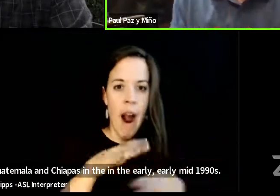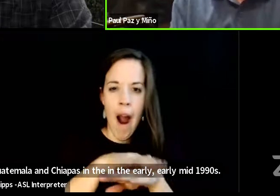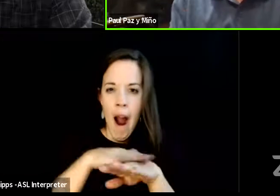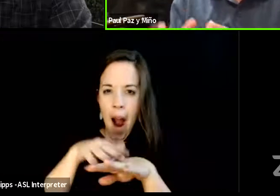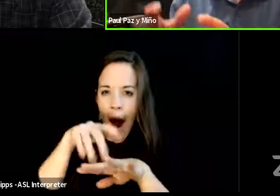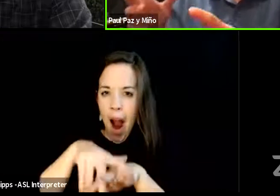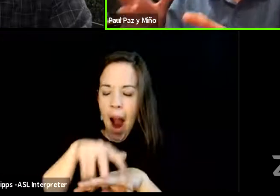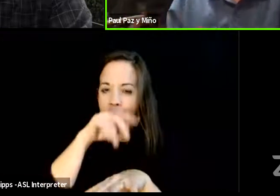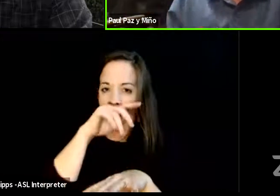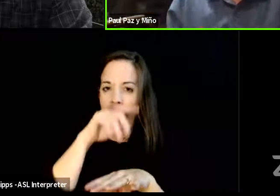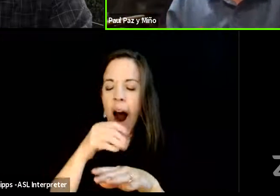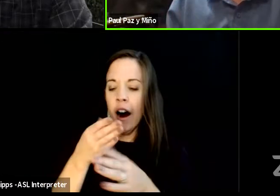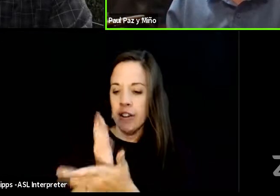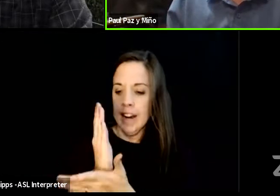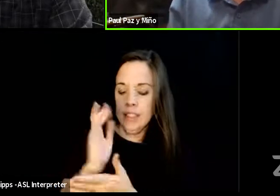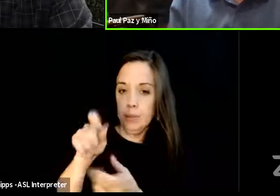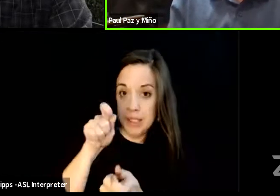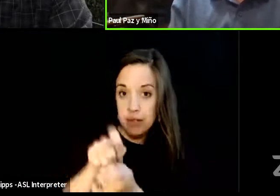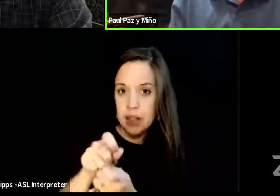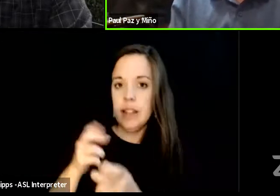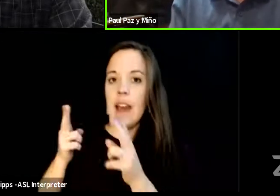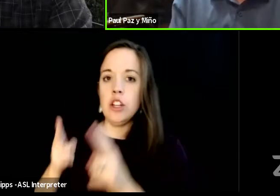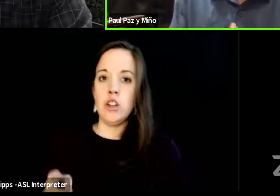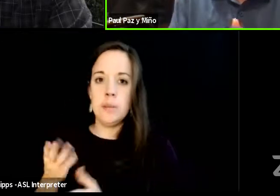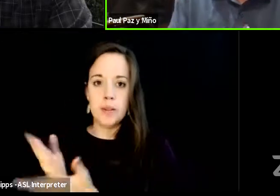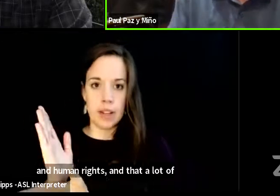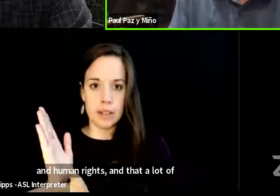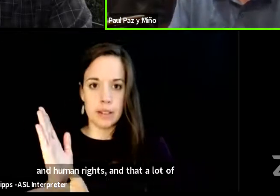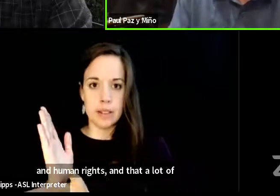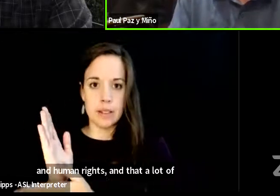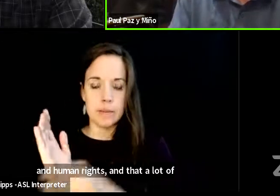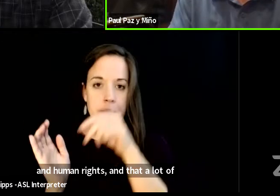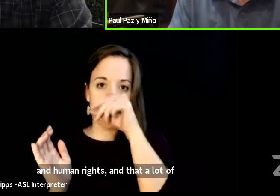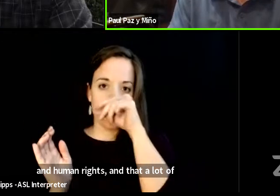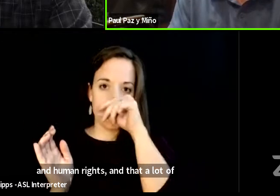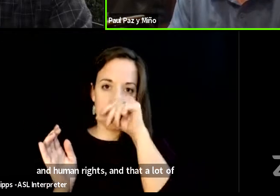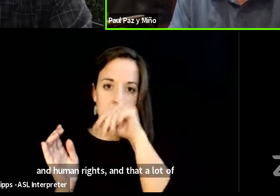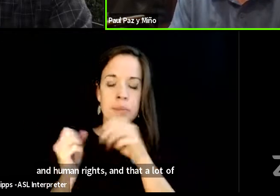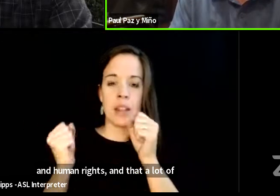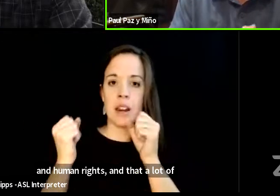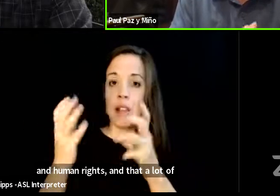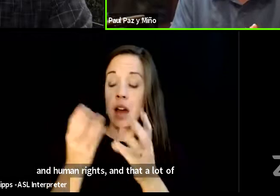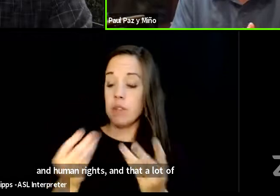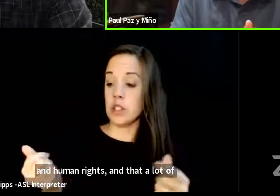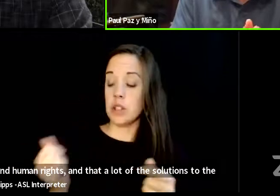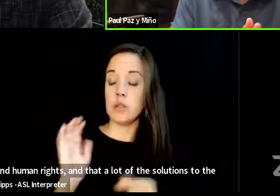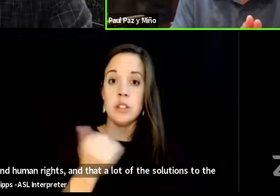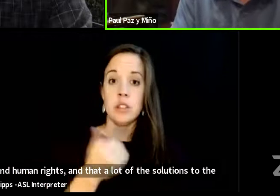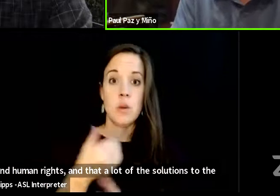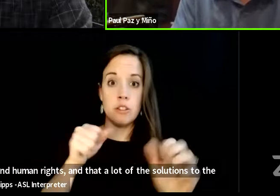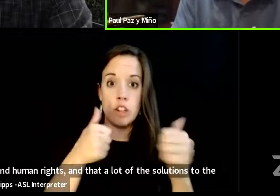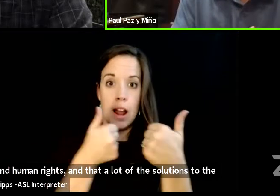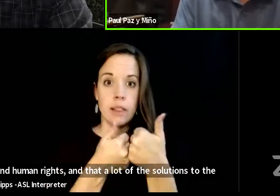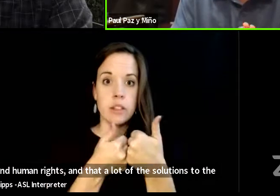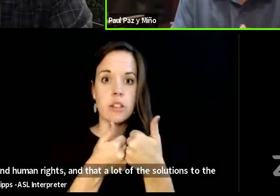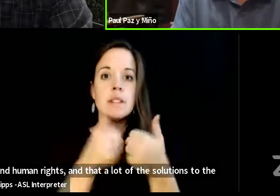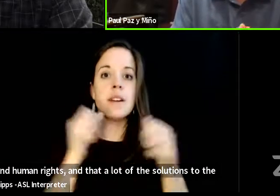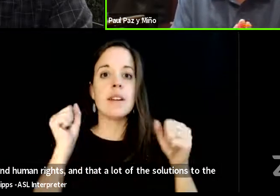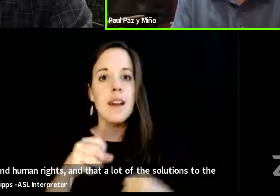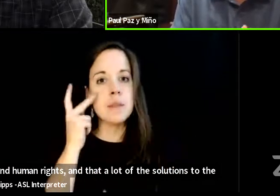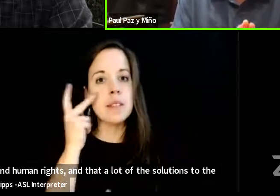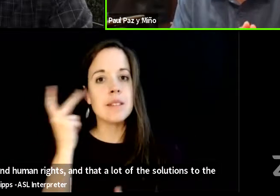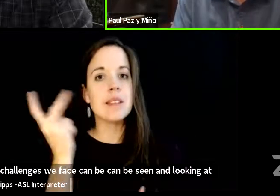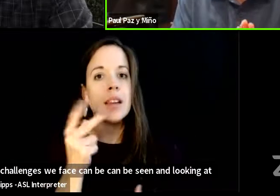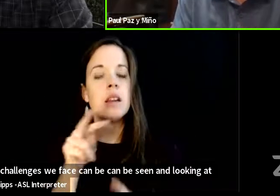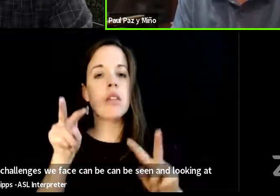specifically and human rights and that a lot of the solutions to the challenges we face can be can be seen in looking at